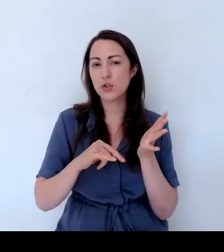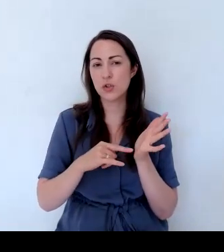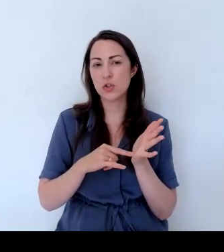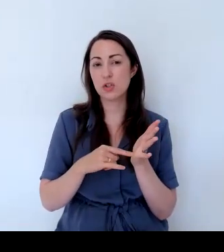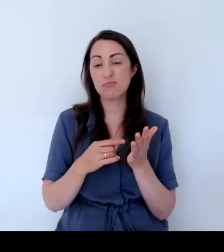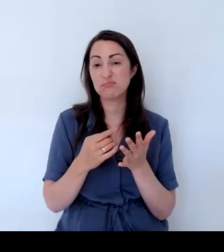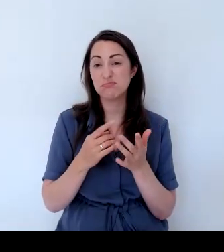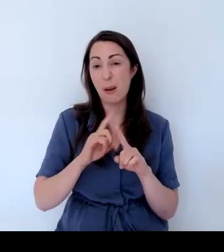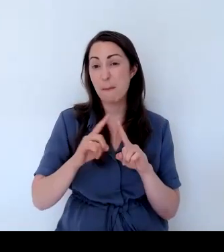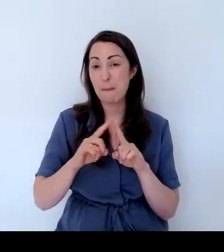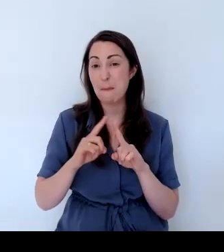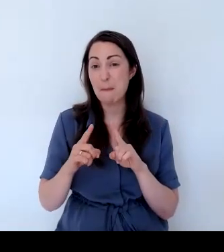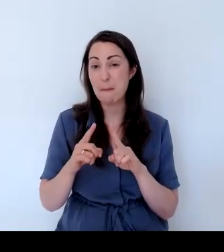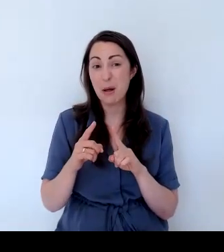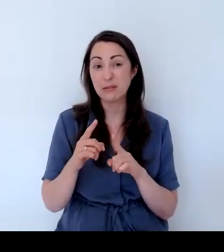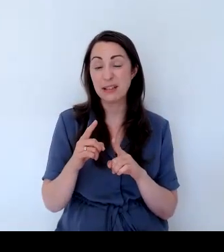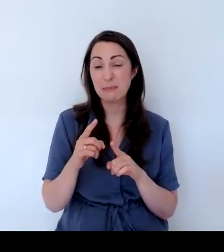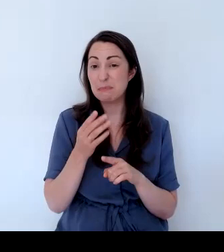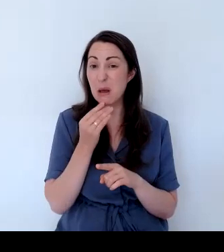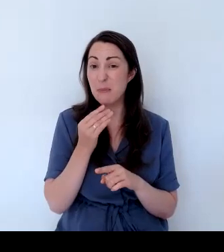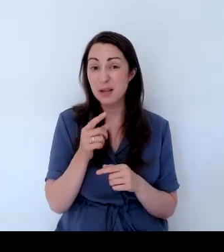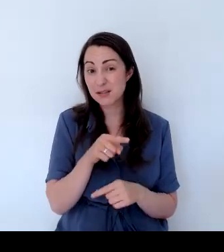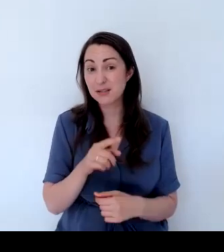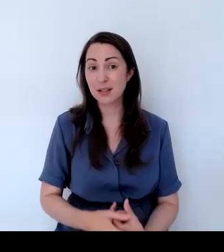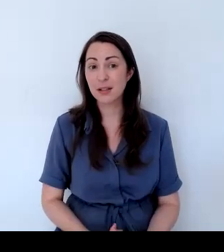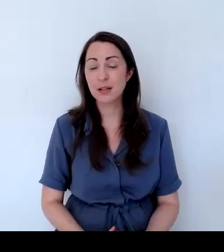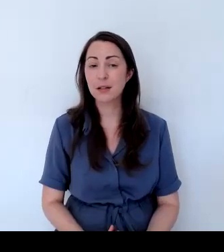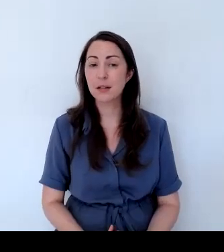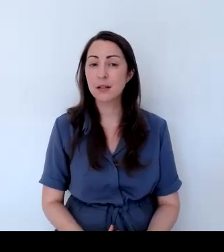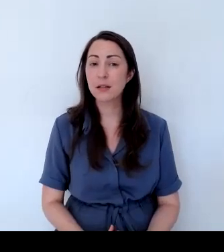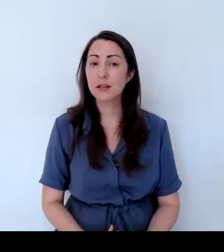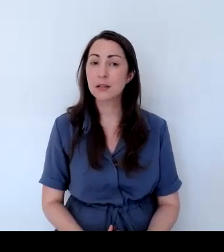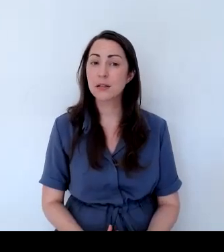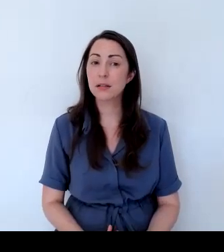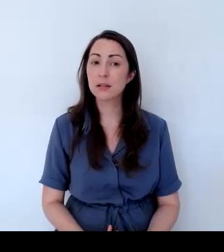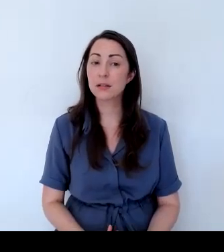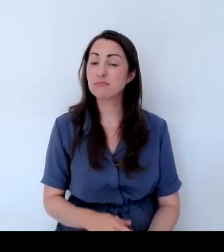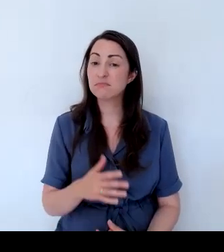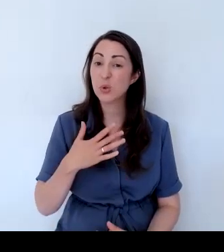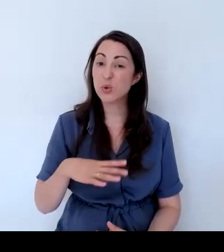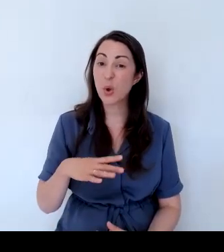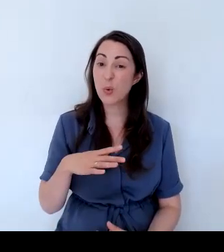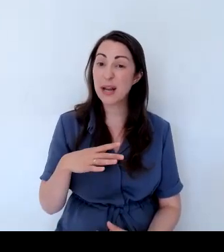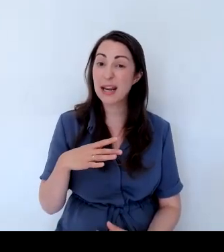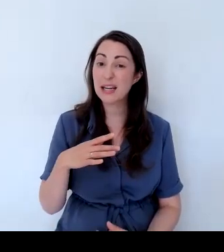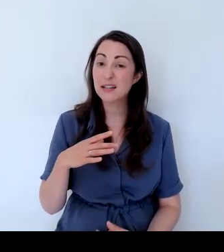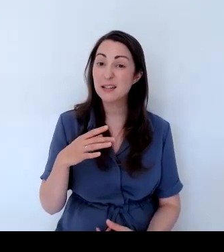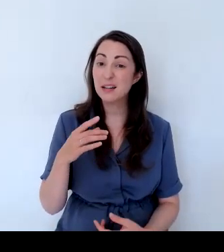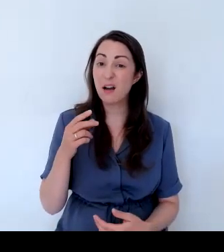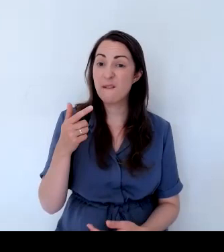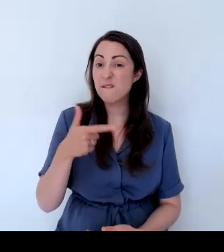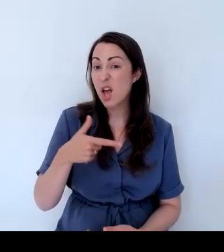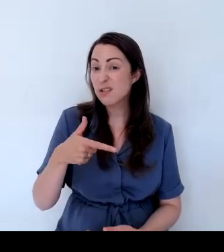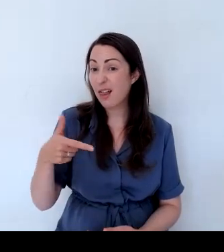These plants doesn't need to be, we don't need to add any slow release fertilizer for Buddleia or for pinks really,